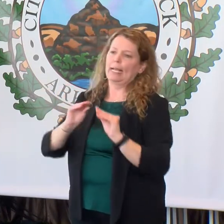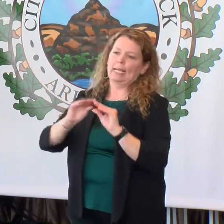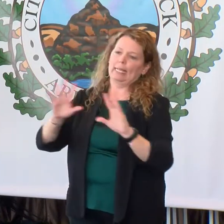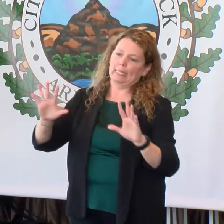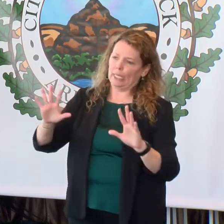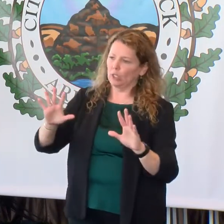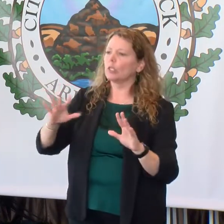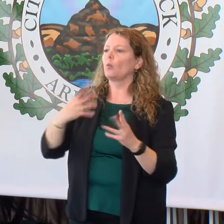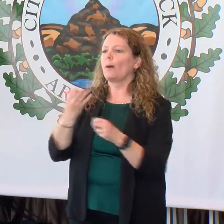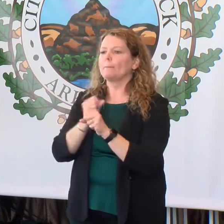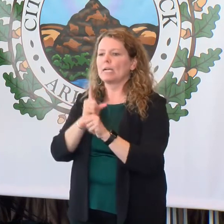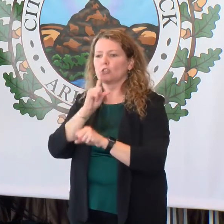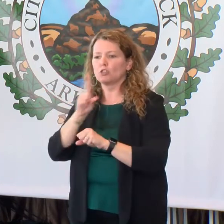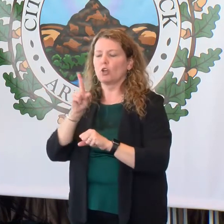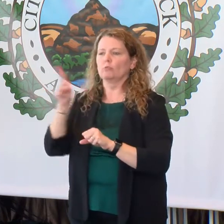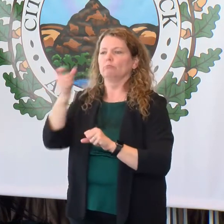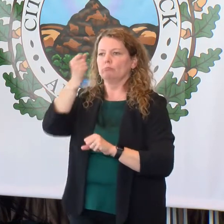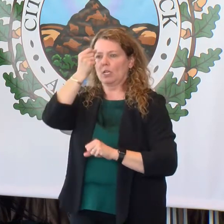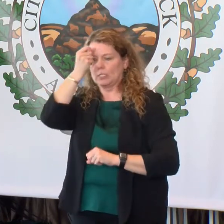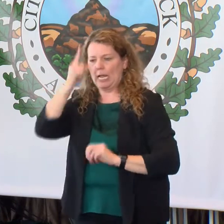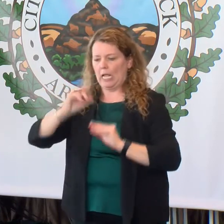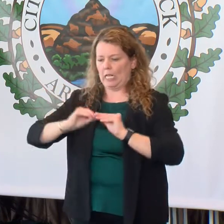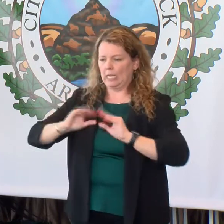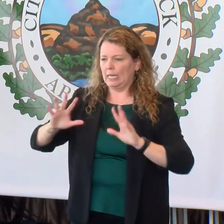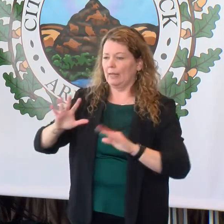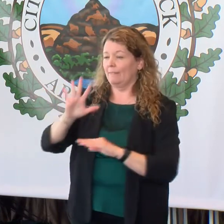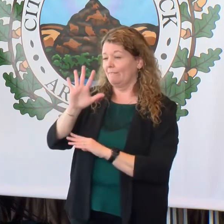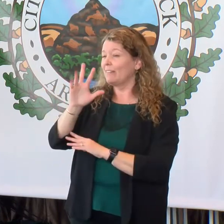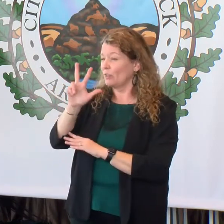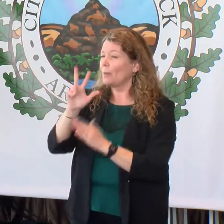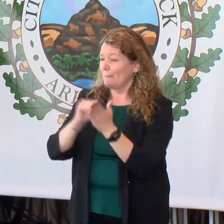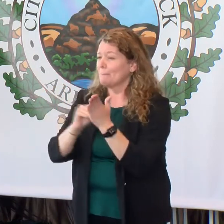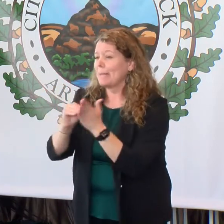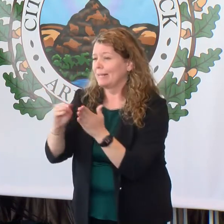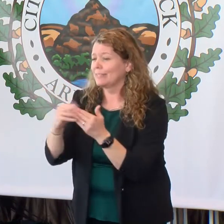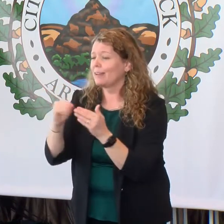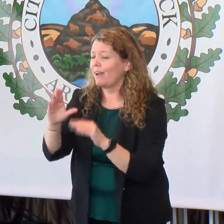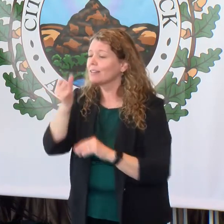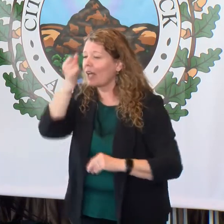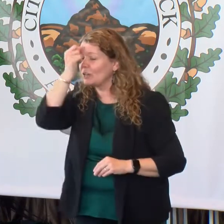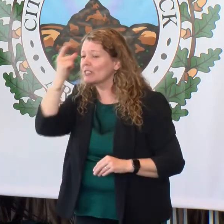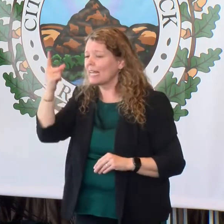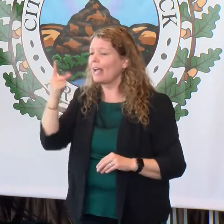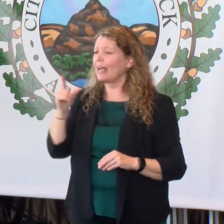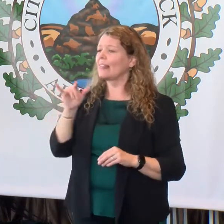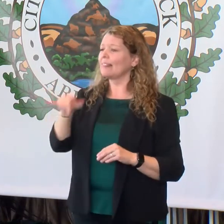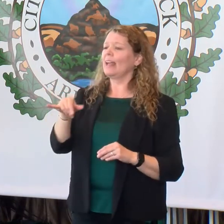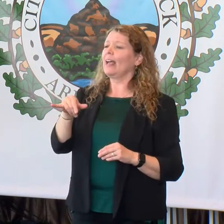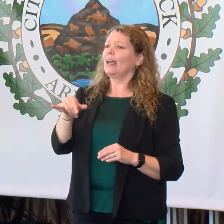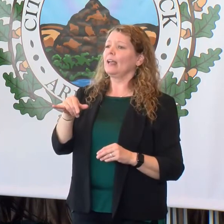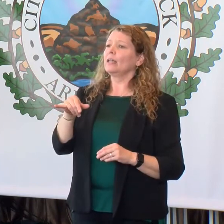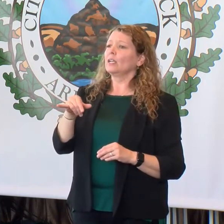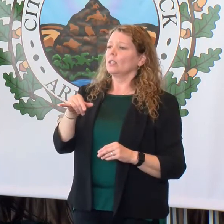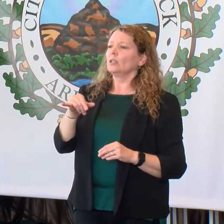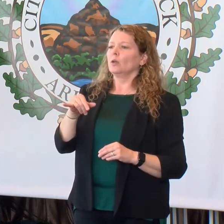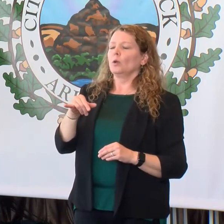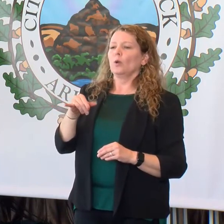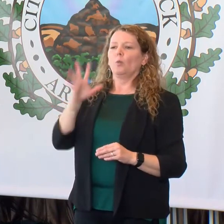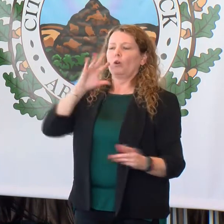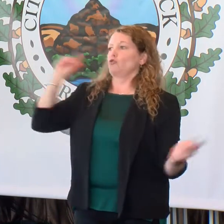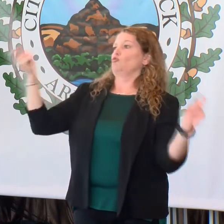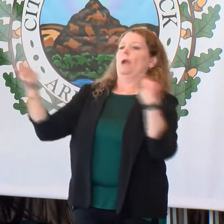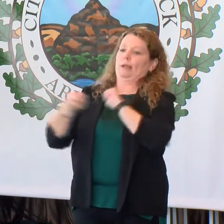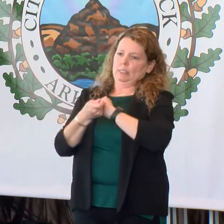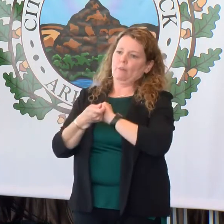want time for the city board to digest. It is $53 million. It is something that's going to transform